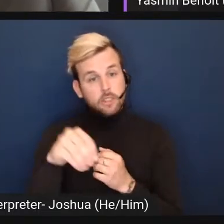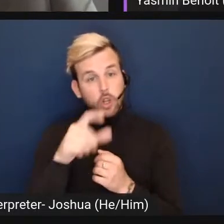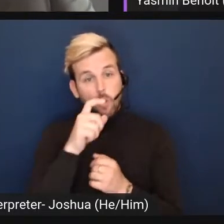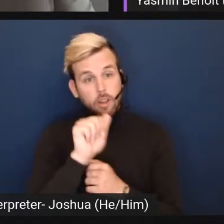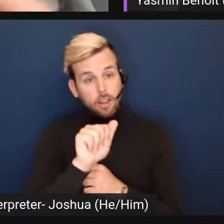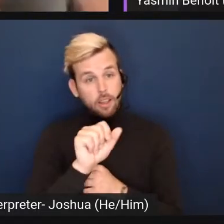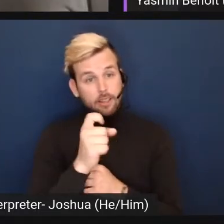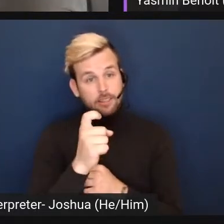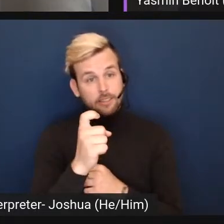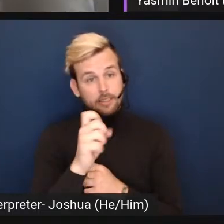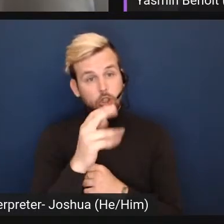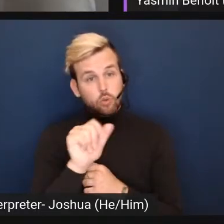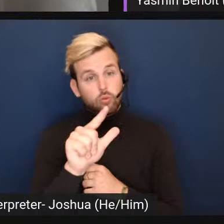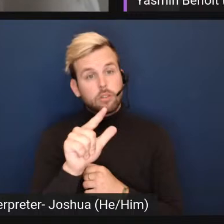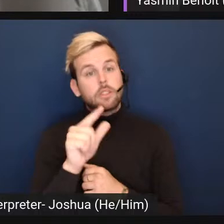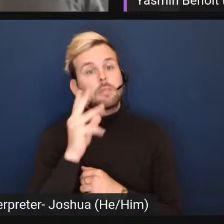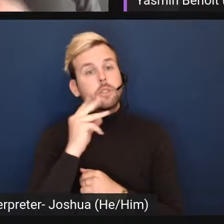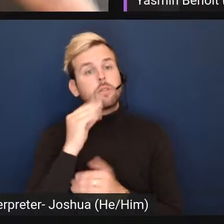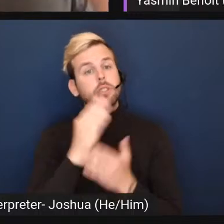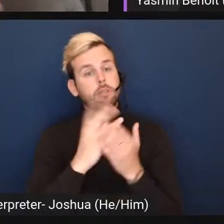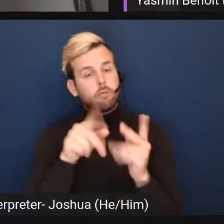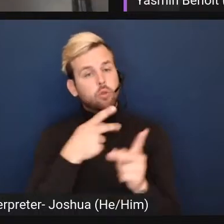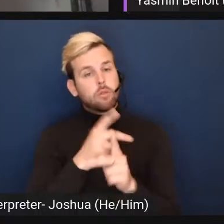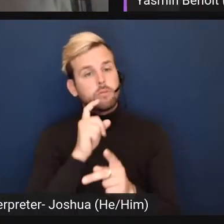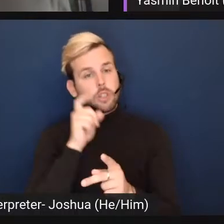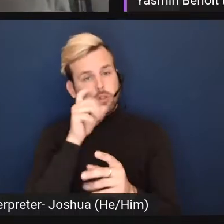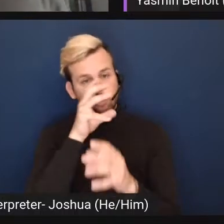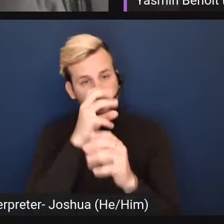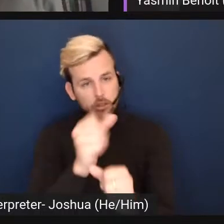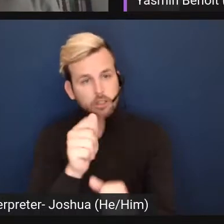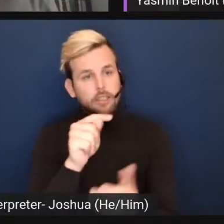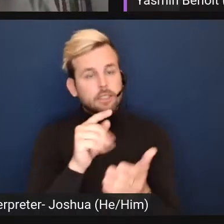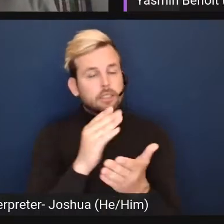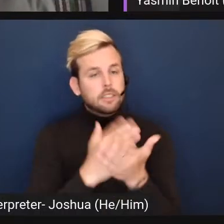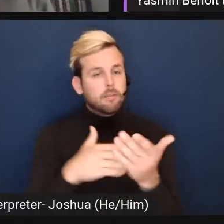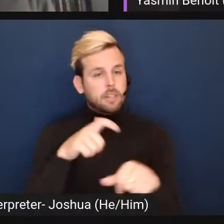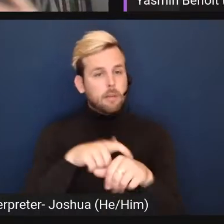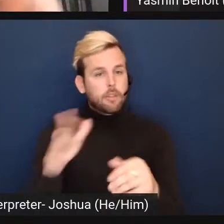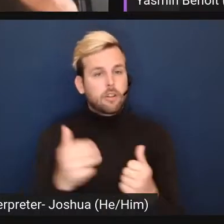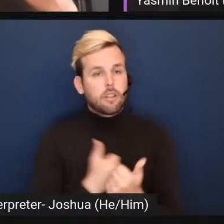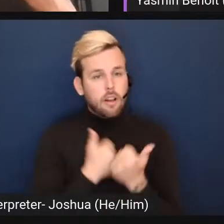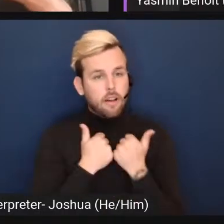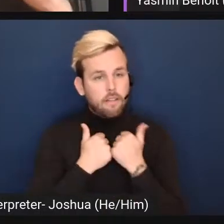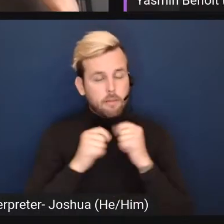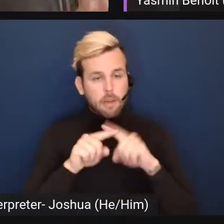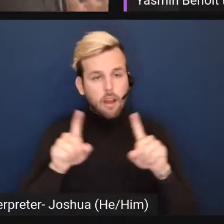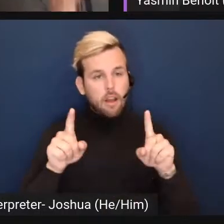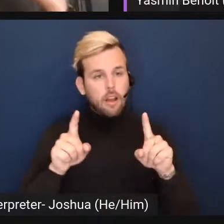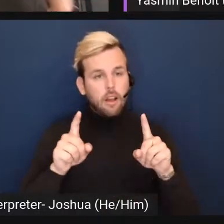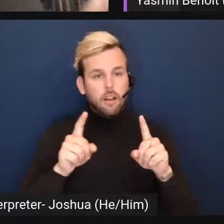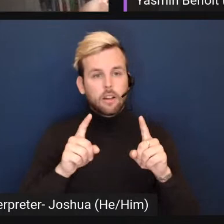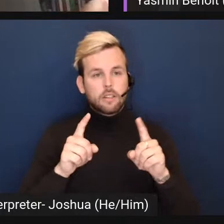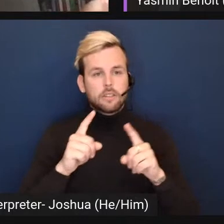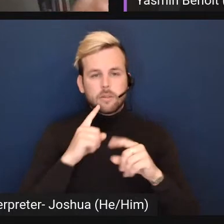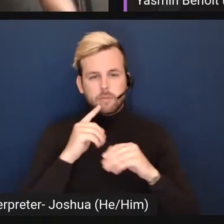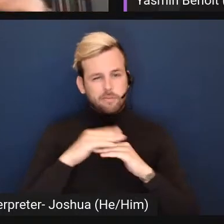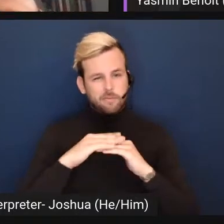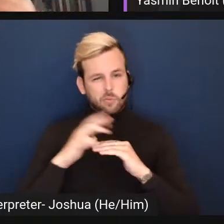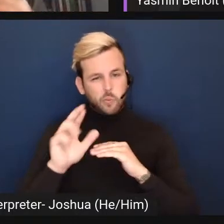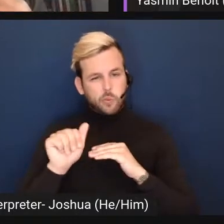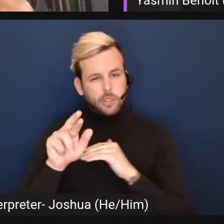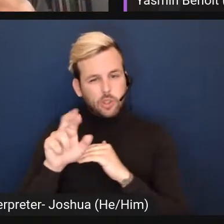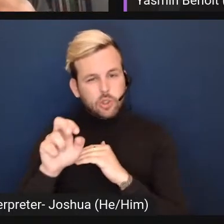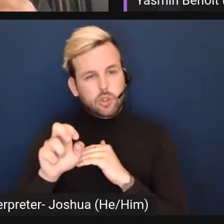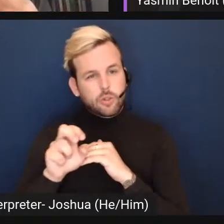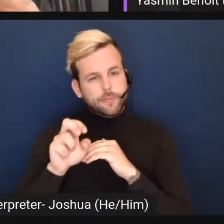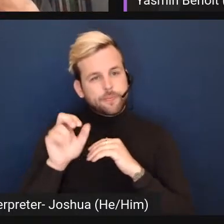have experienced some form of sexual attraction at some time in their lives. Um, it's small enough and rare enough that